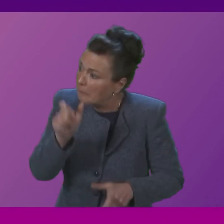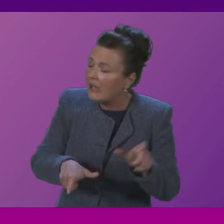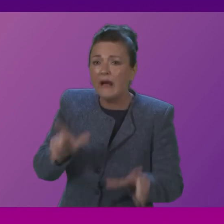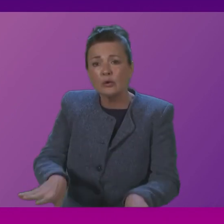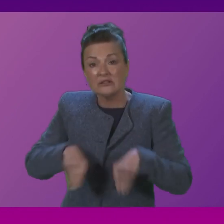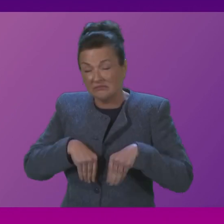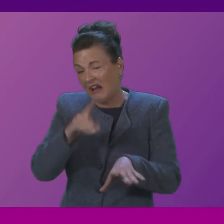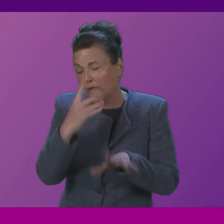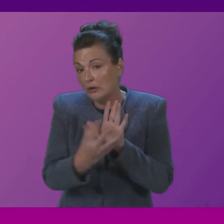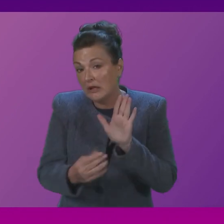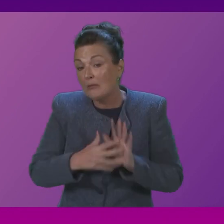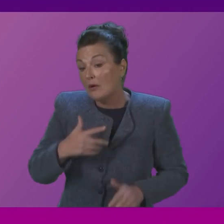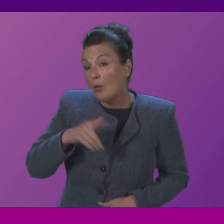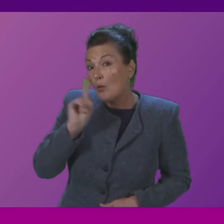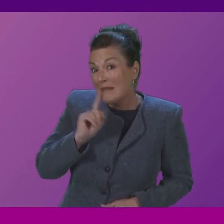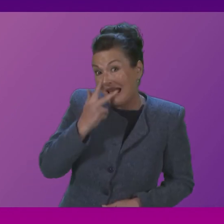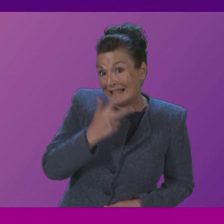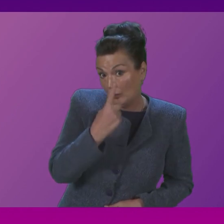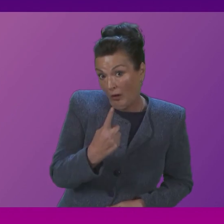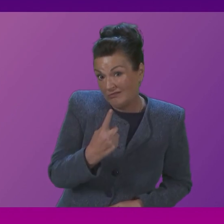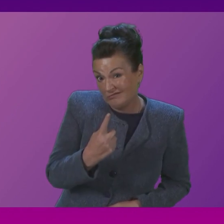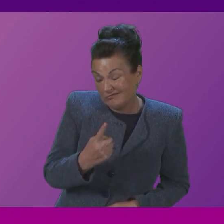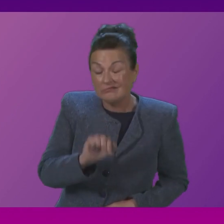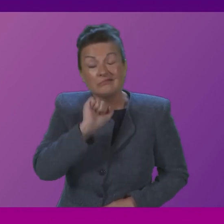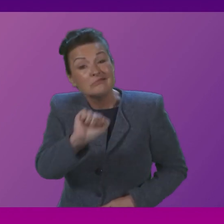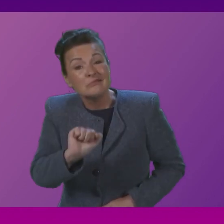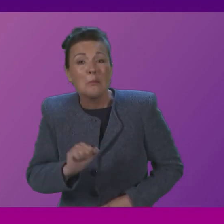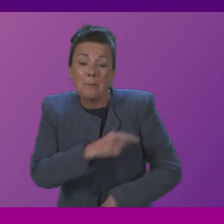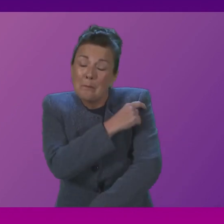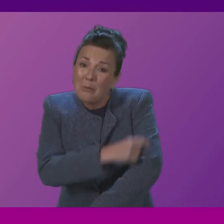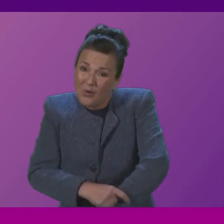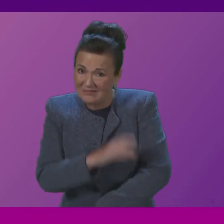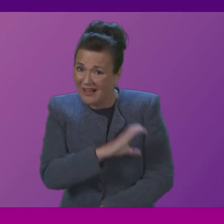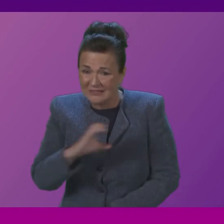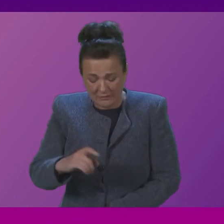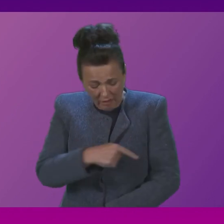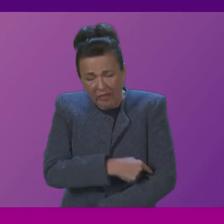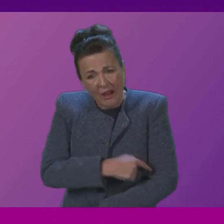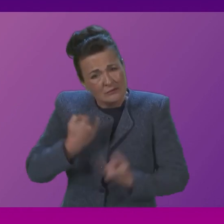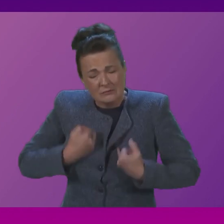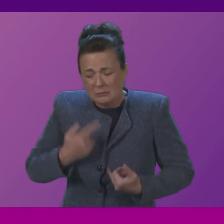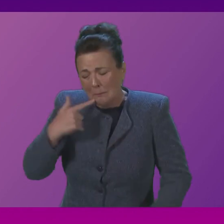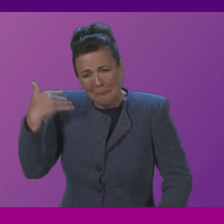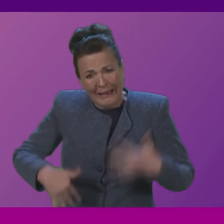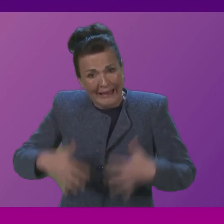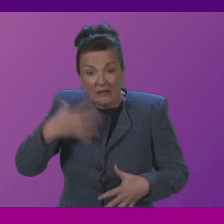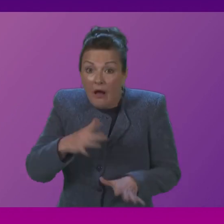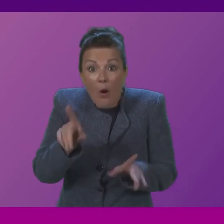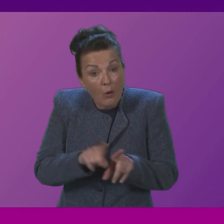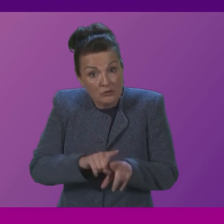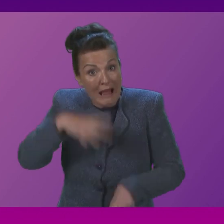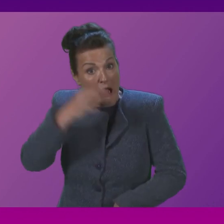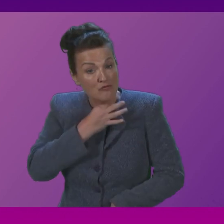81-year-old Katrina McFarlane has bone cancer, a disease that can cause significant pain and increases the risk of fractures.